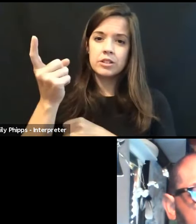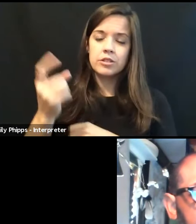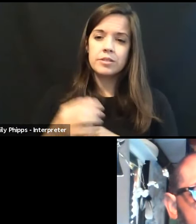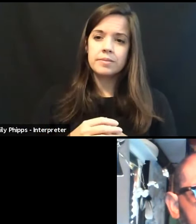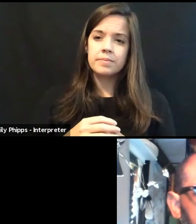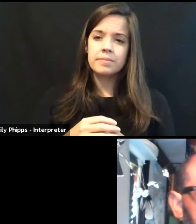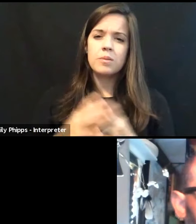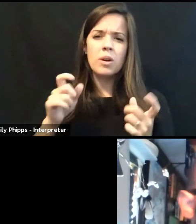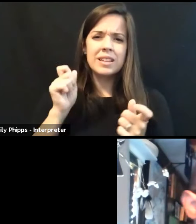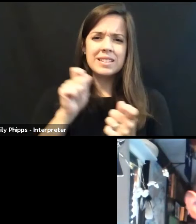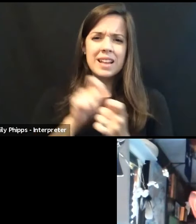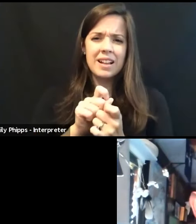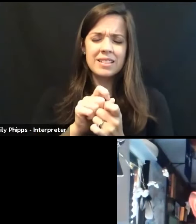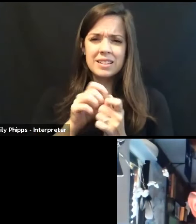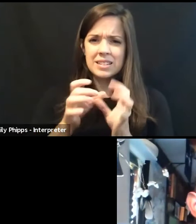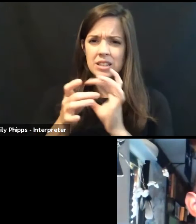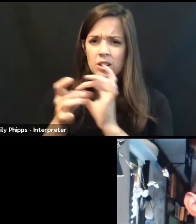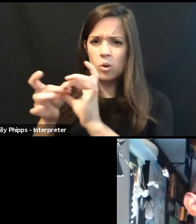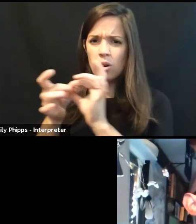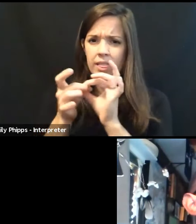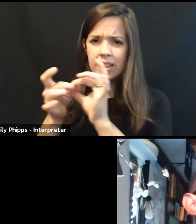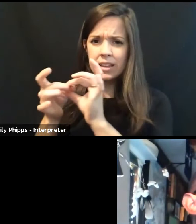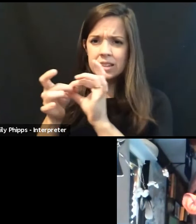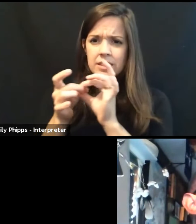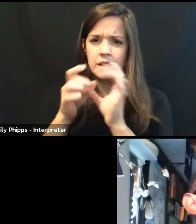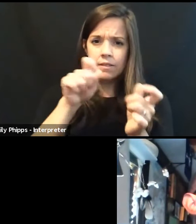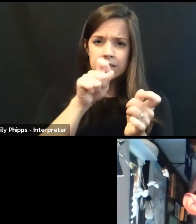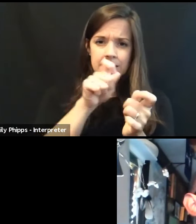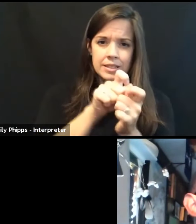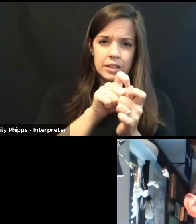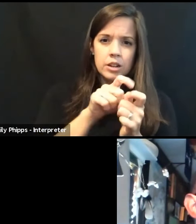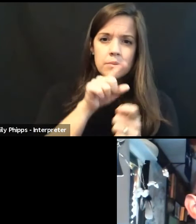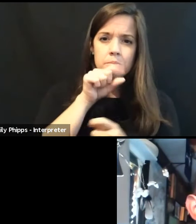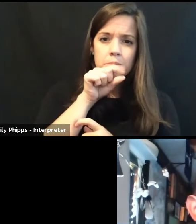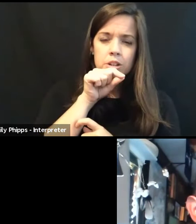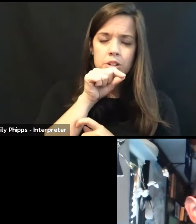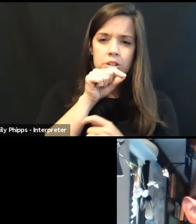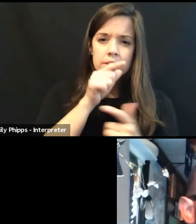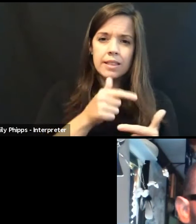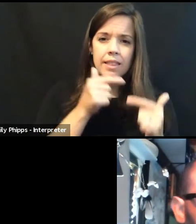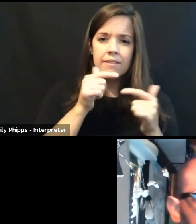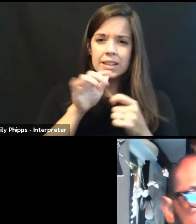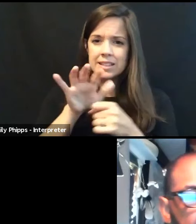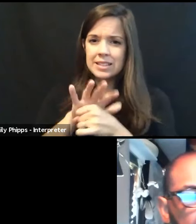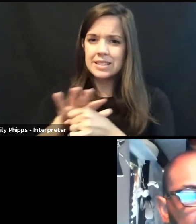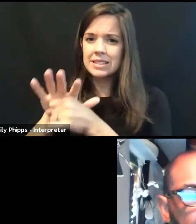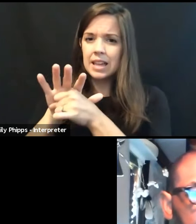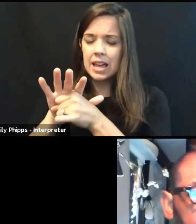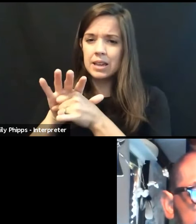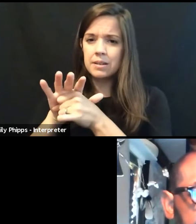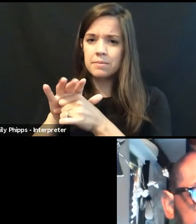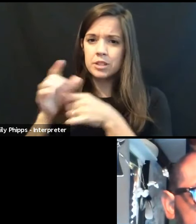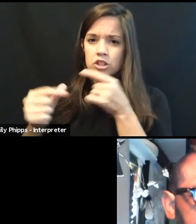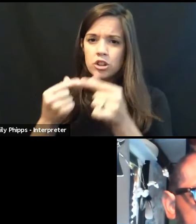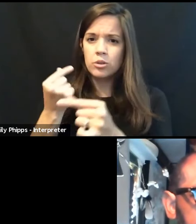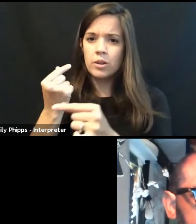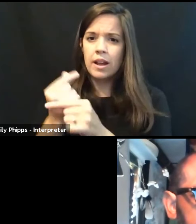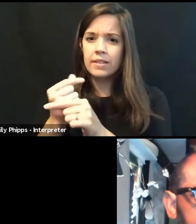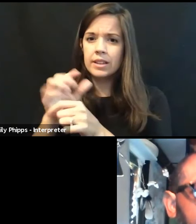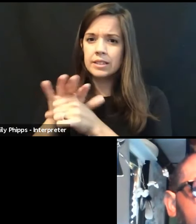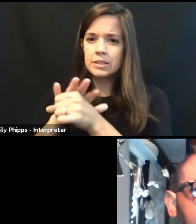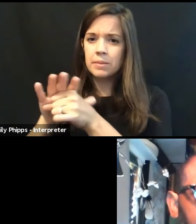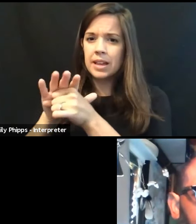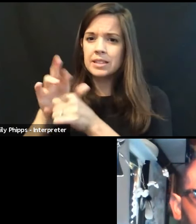exactly does the correlation of certain birds inhabiting the same geographic space as certain racial groups?